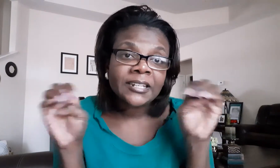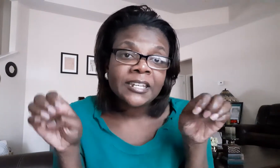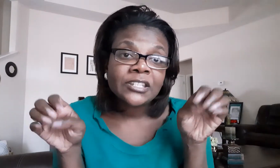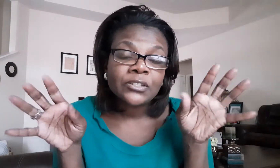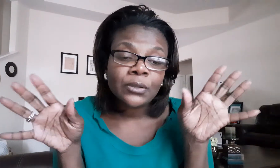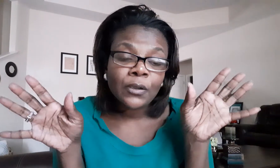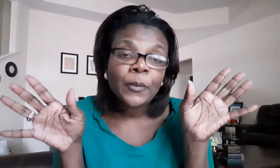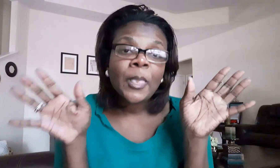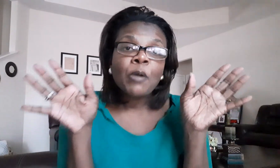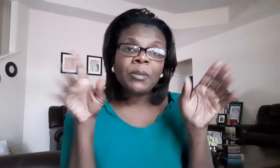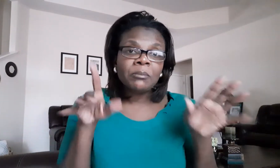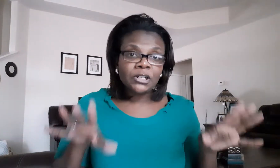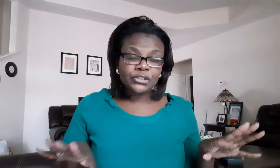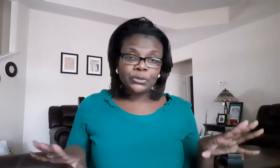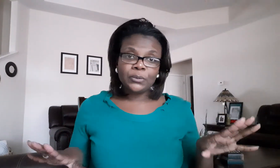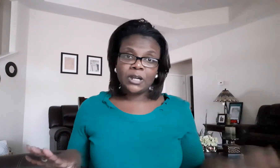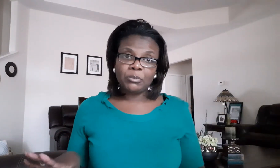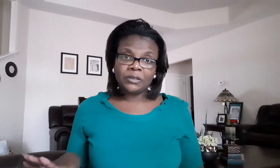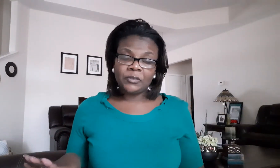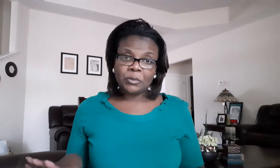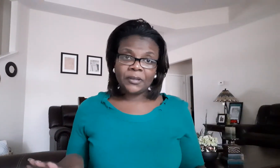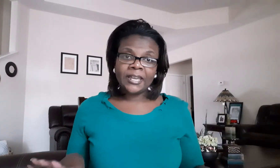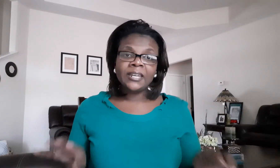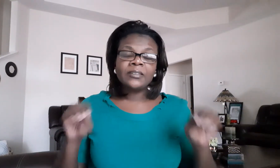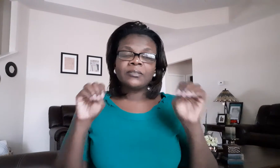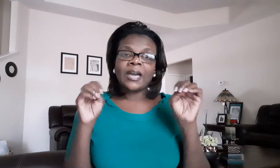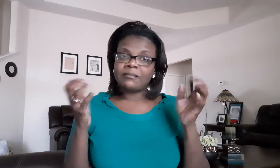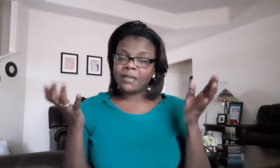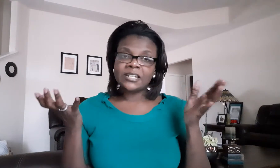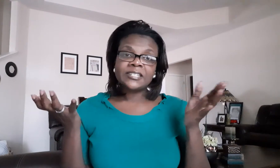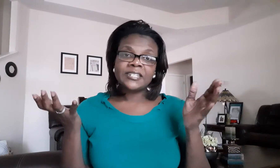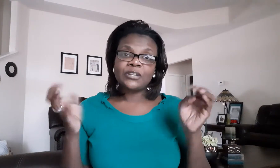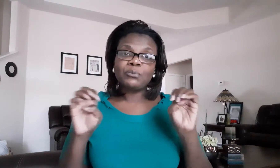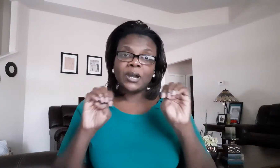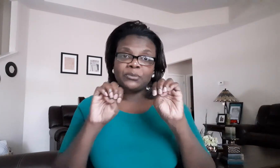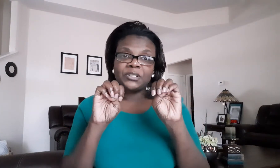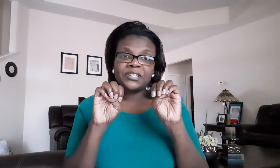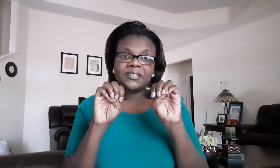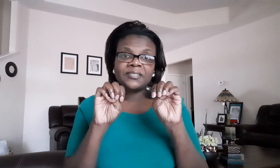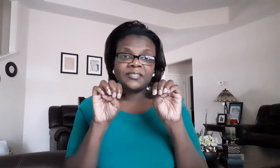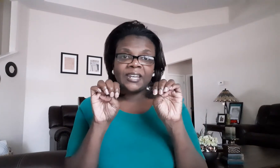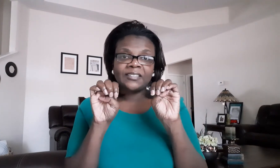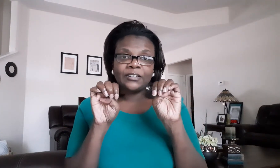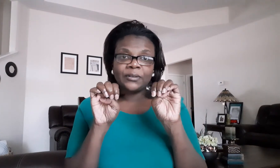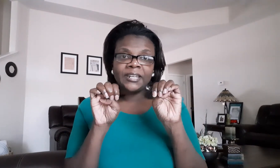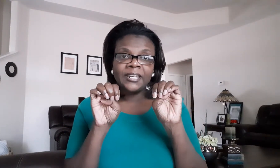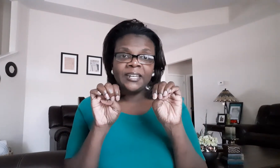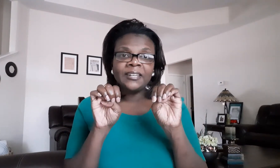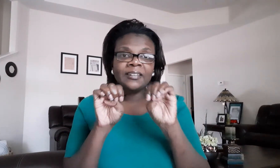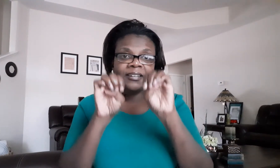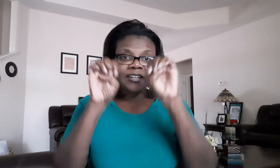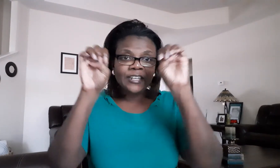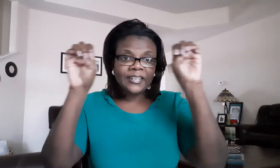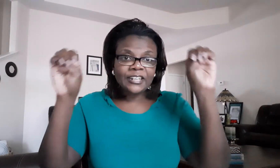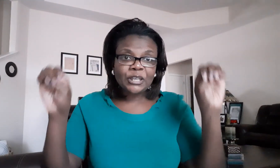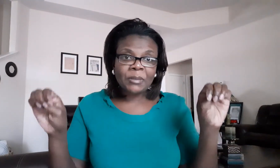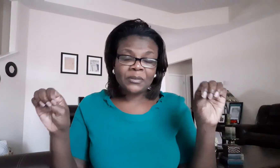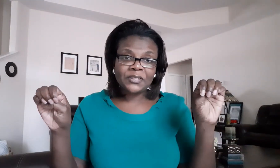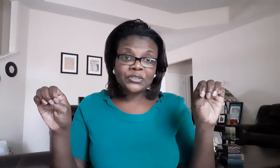easter but i'm going to show you a couple of them okay i just did one which is take the letter e come out this